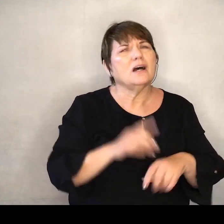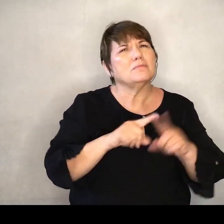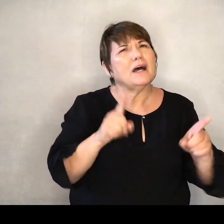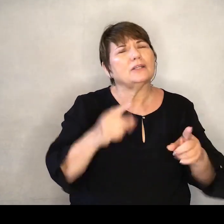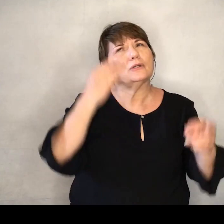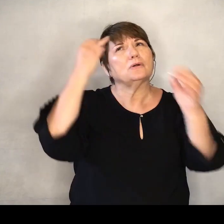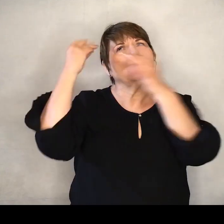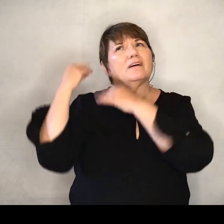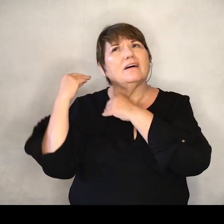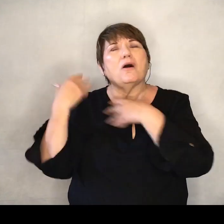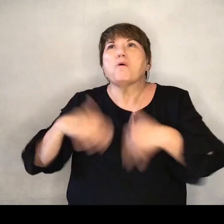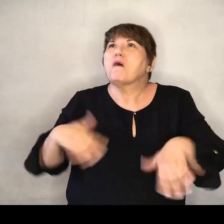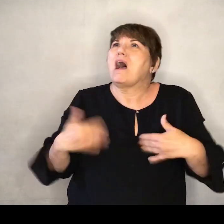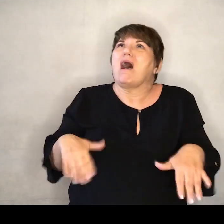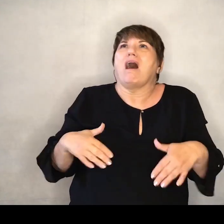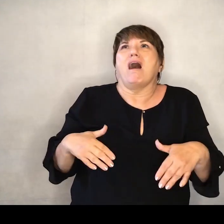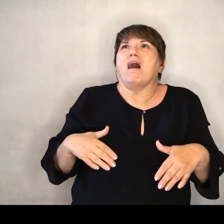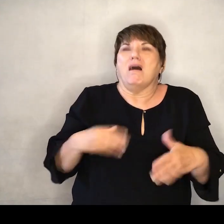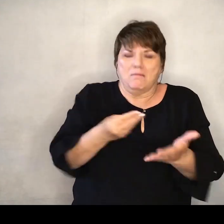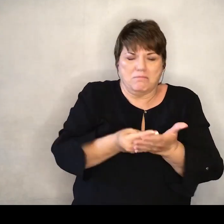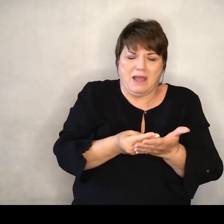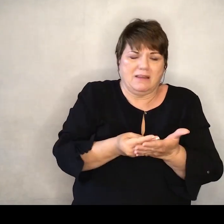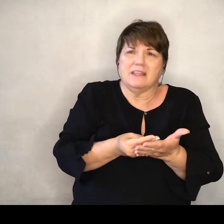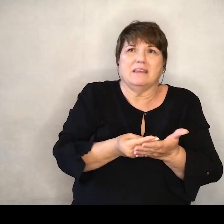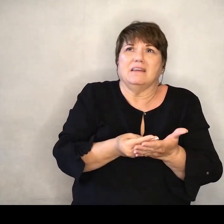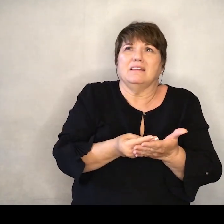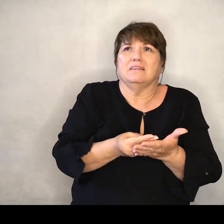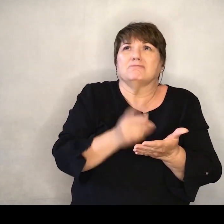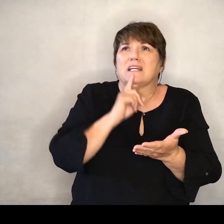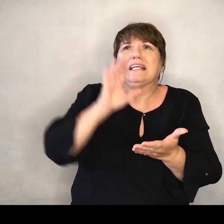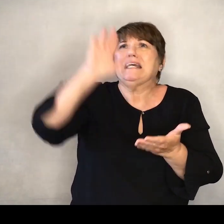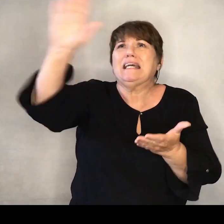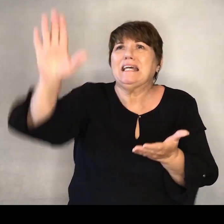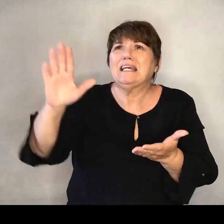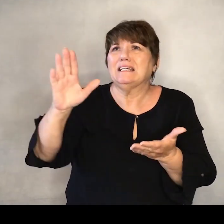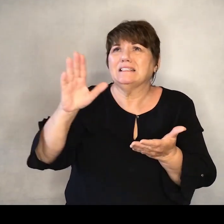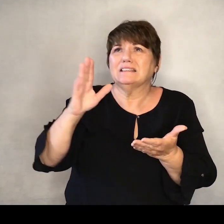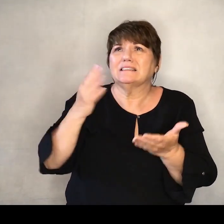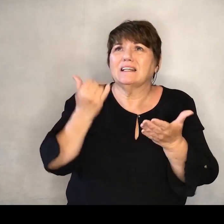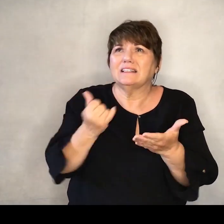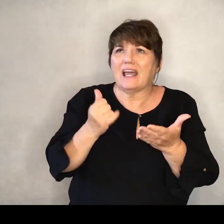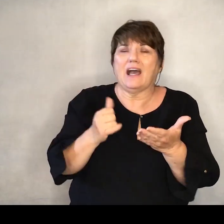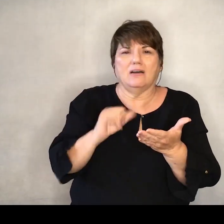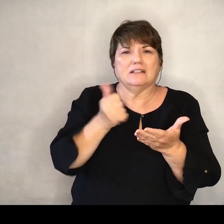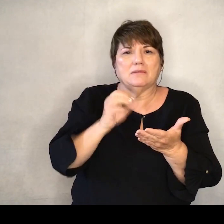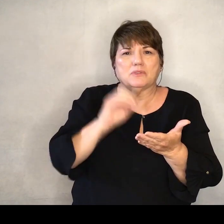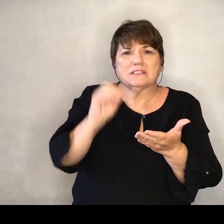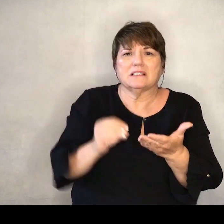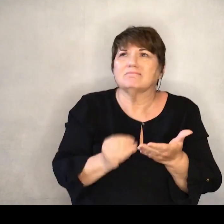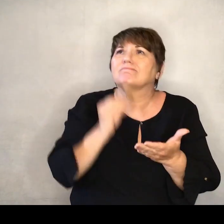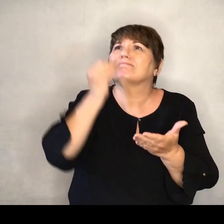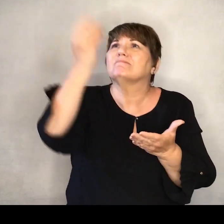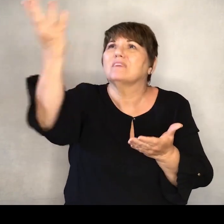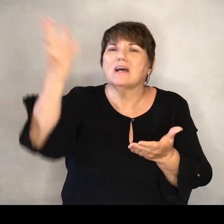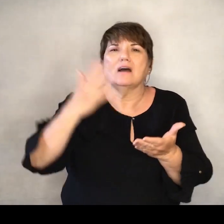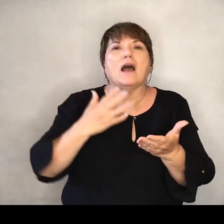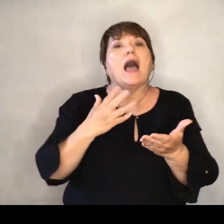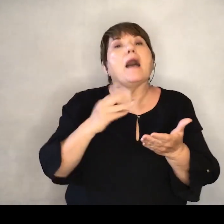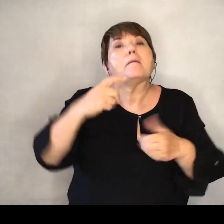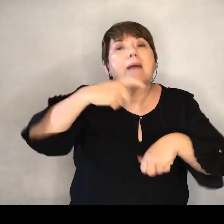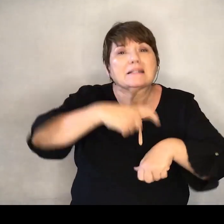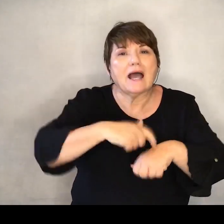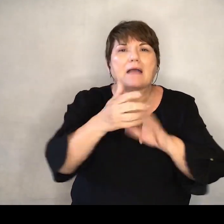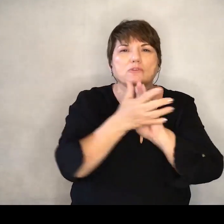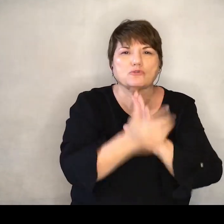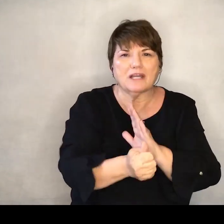realize none of this is mine It's all his Now what does it mean to give it back to him With my time, with my treasure, with my